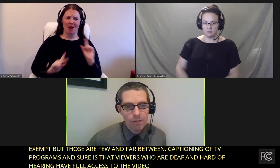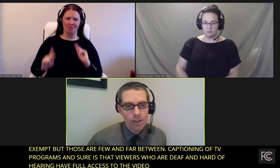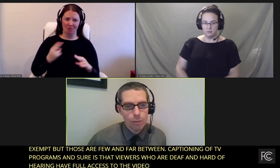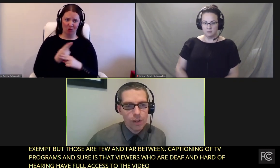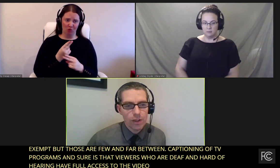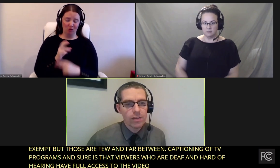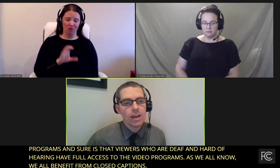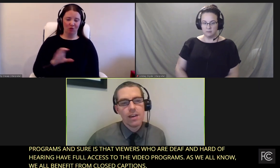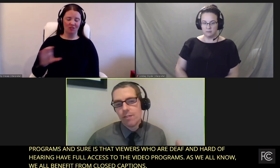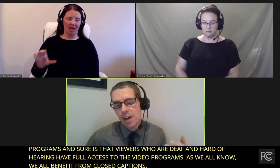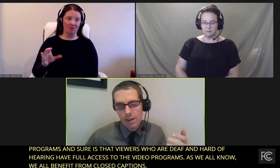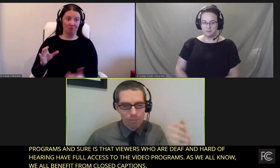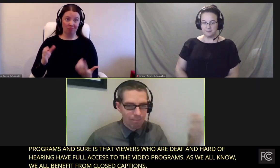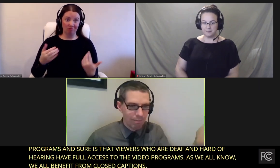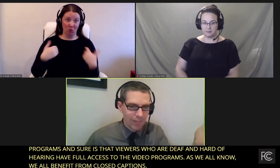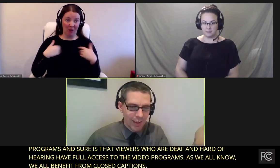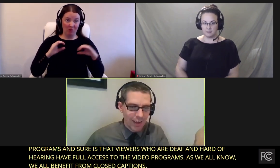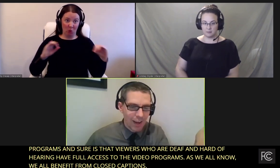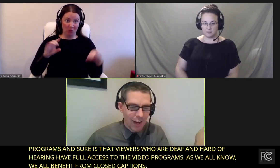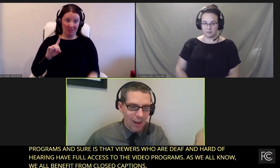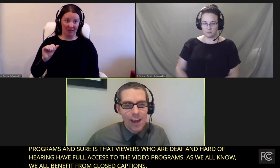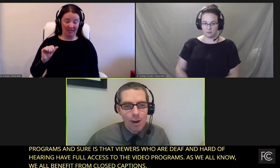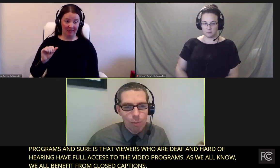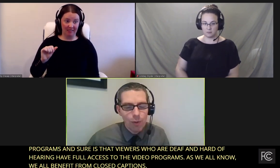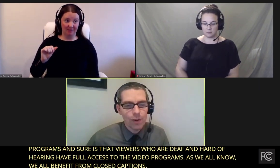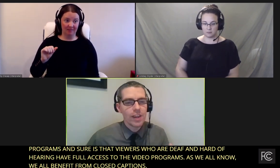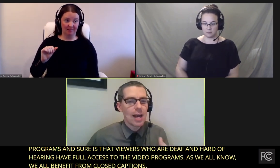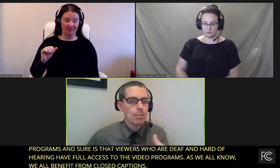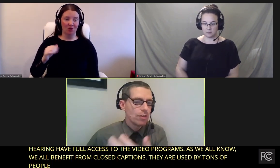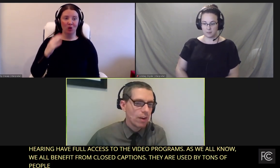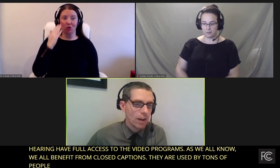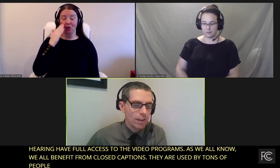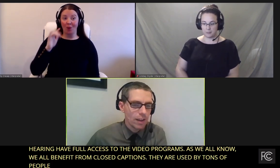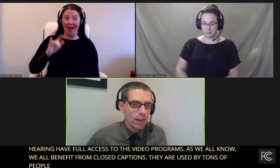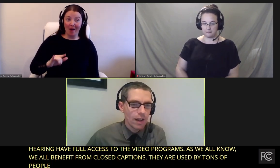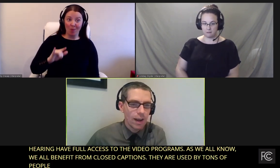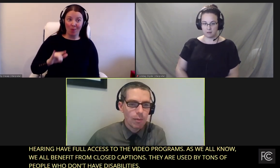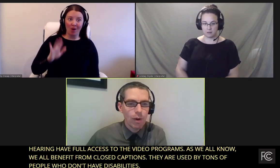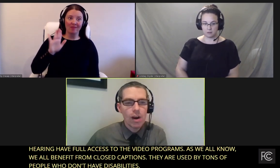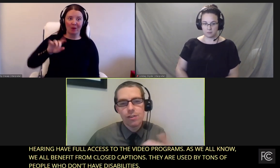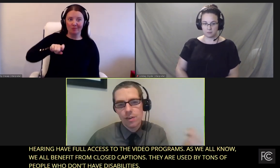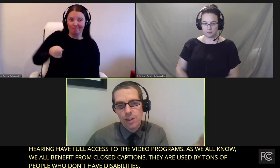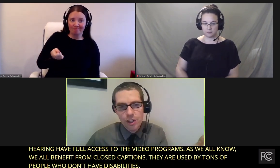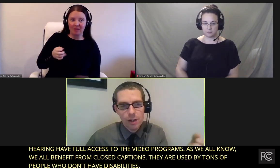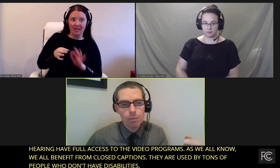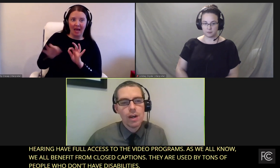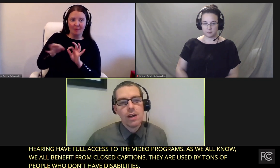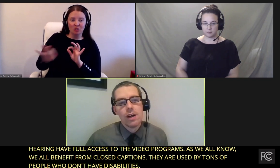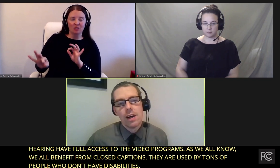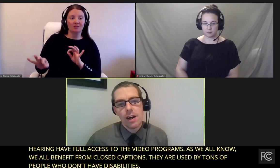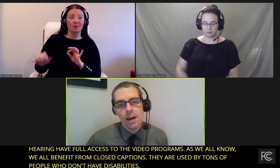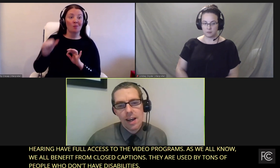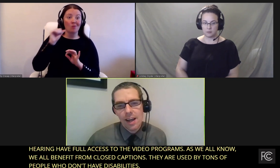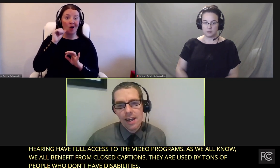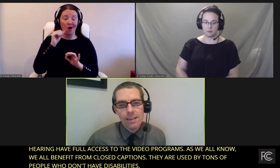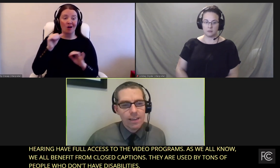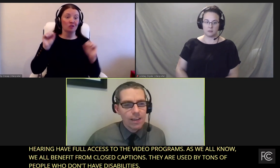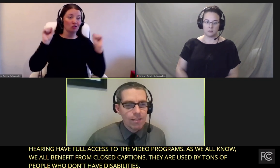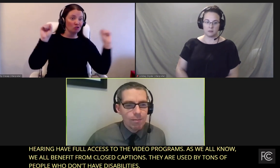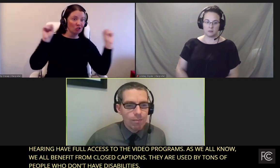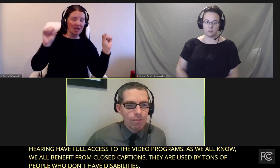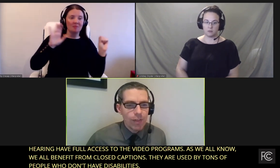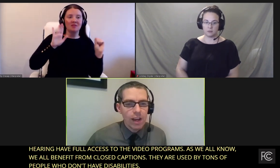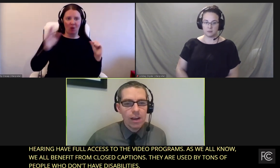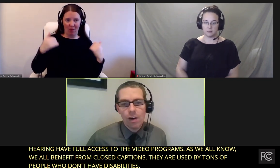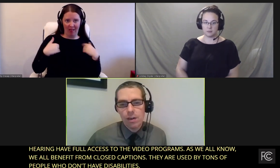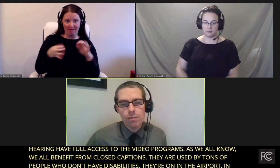don't have disabilities. They're on in the airport, the captions are on in the bars or in the gym. And